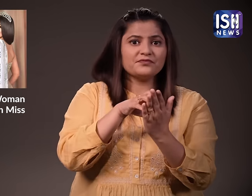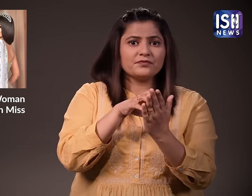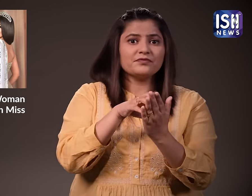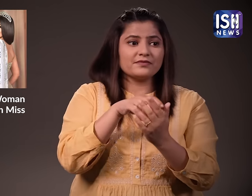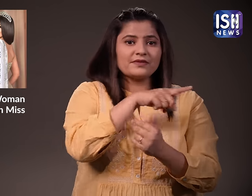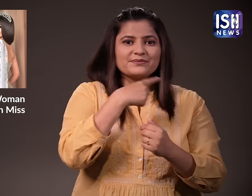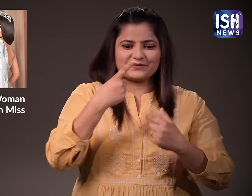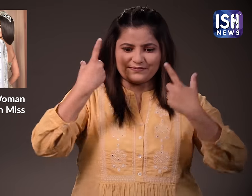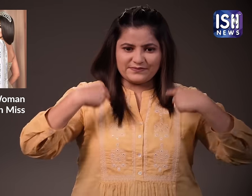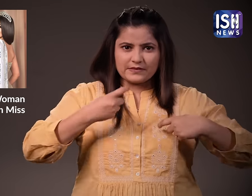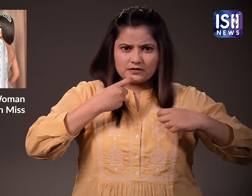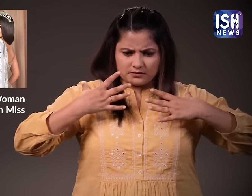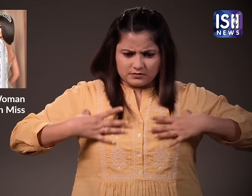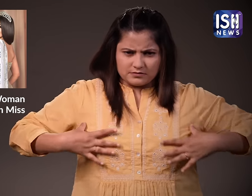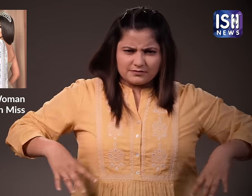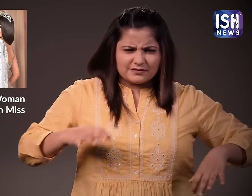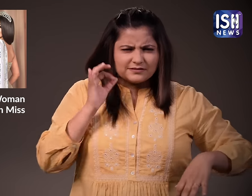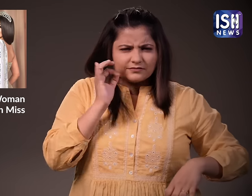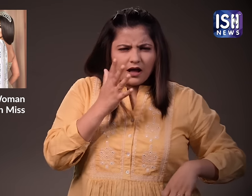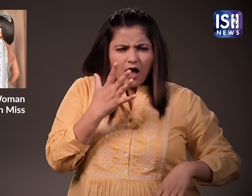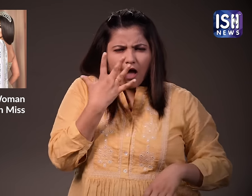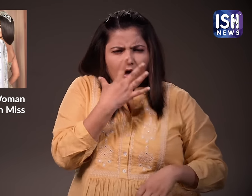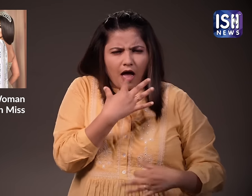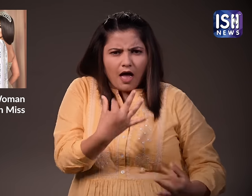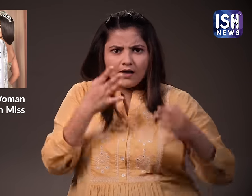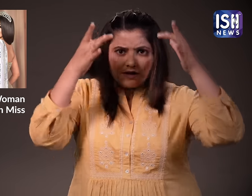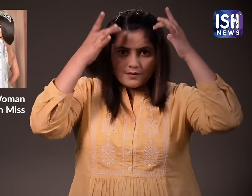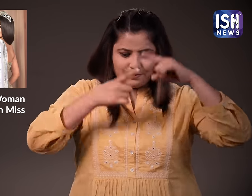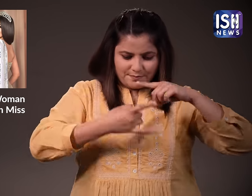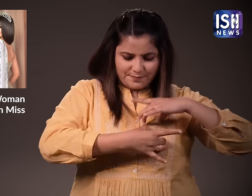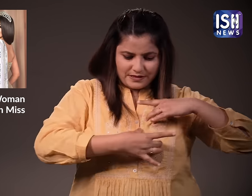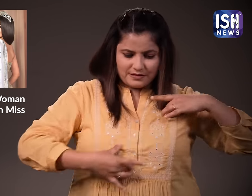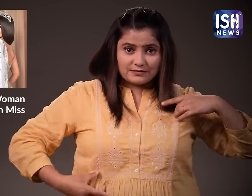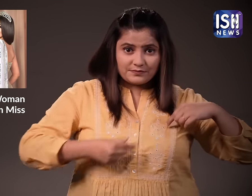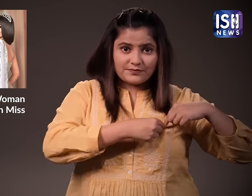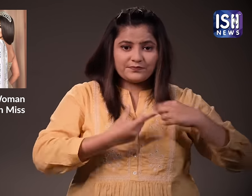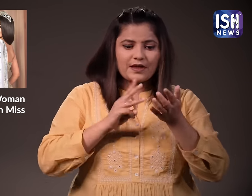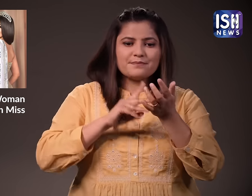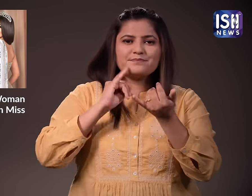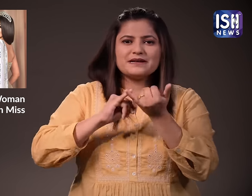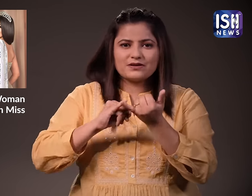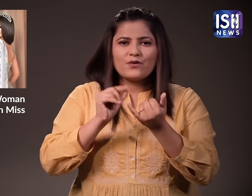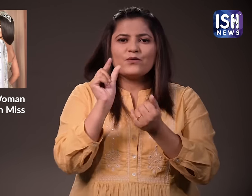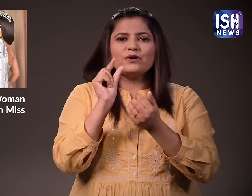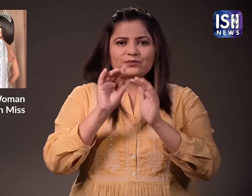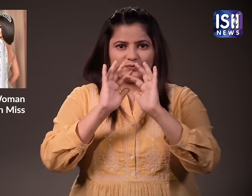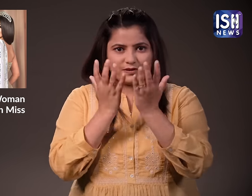a glamorous picture of her wearing a silver gold shimmer evening gown and the Miss Universe contest